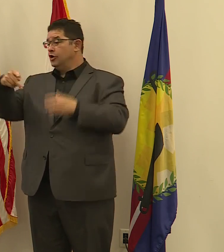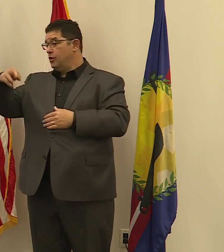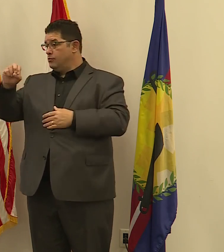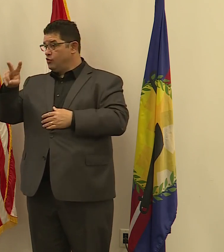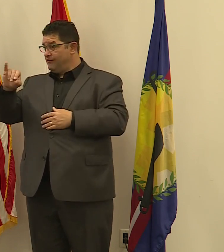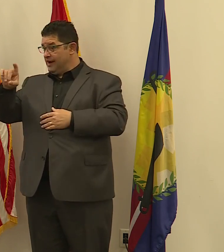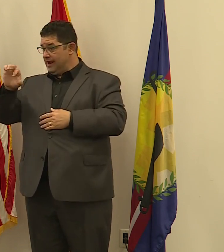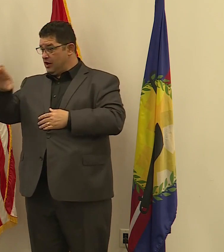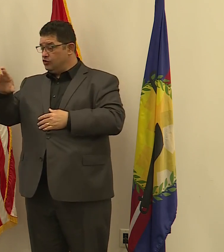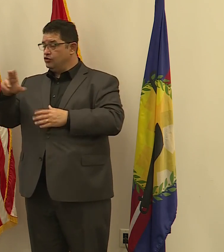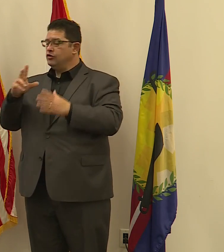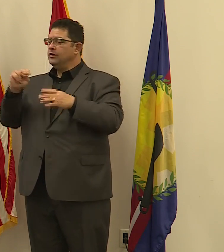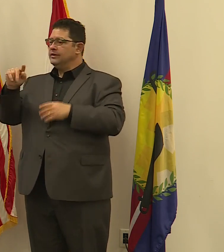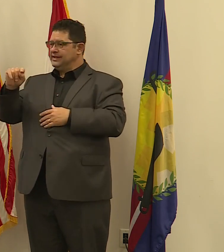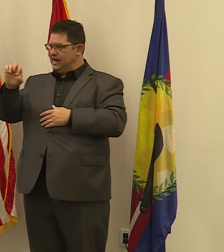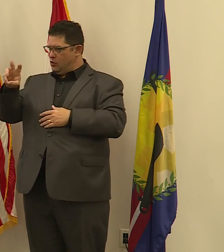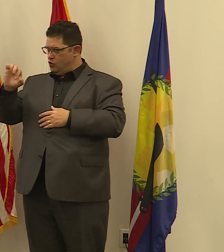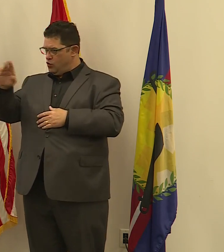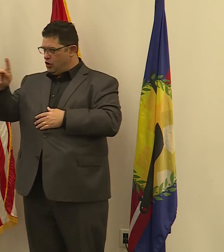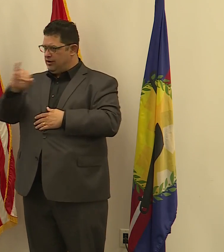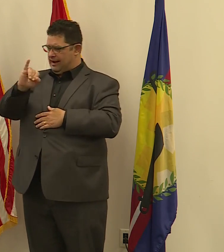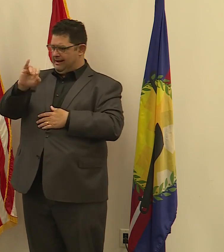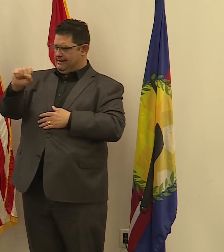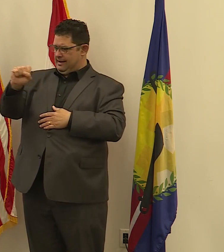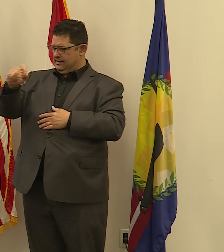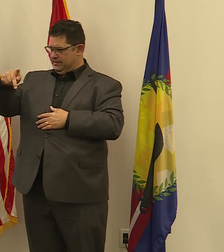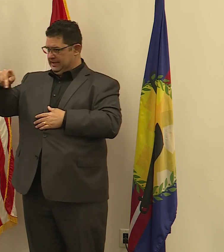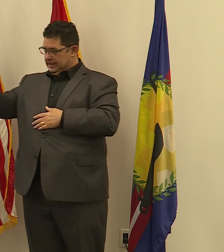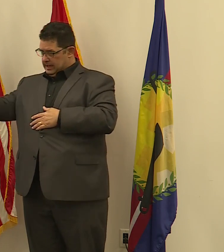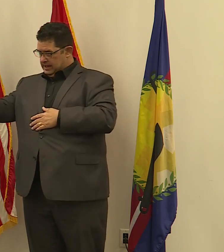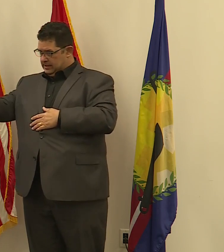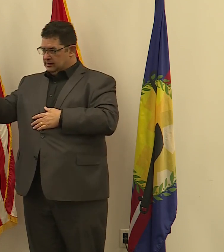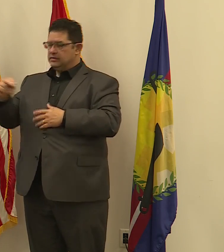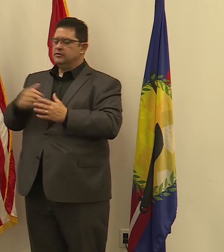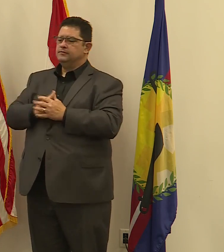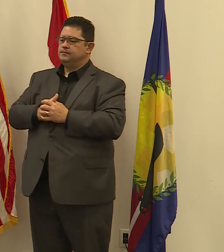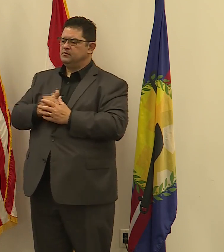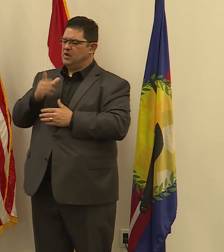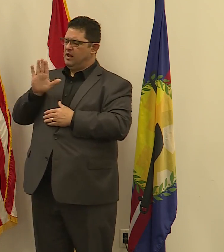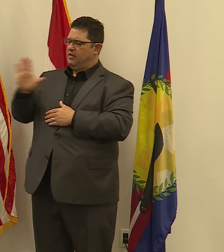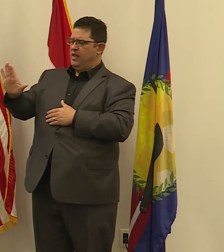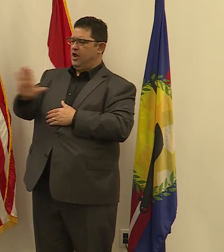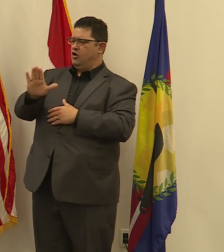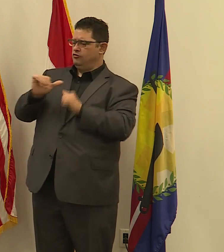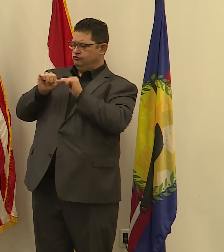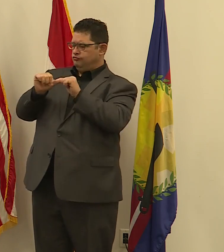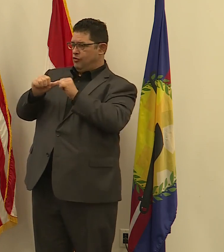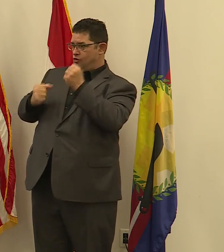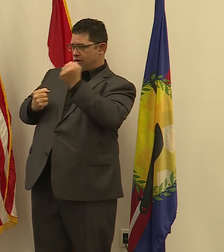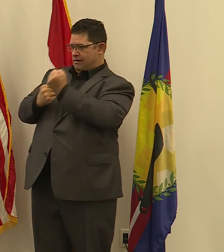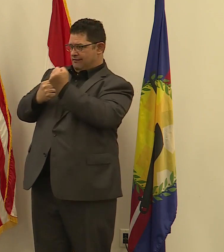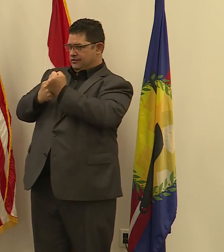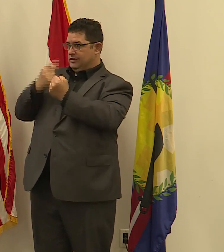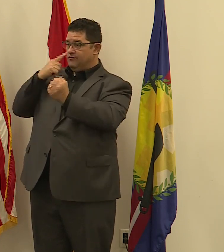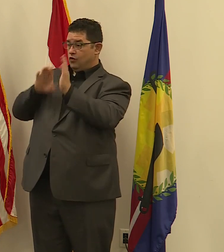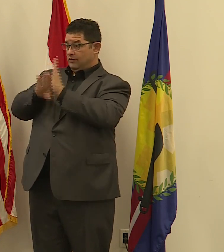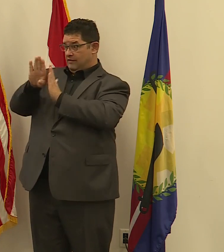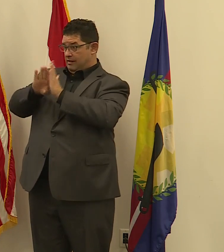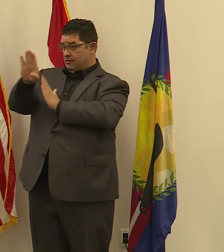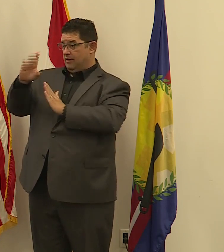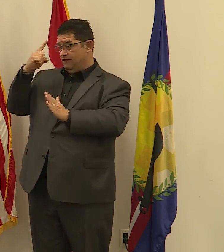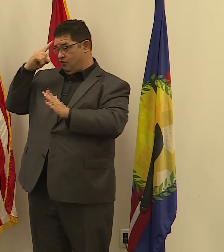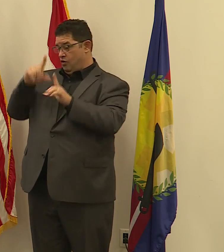ISPN, Language Access Committee in their ongoing advocacy for the development of language